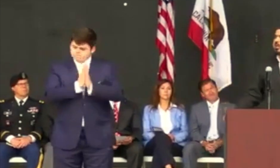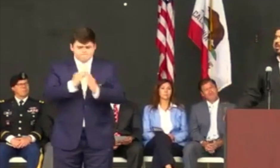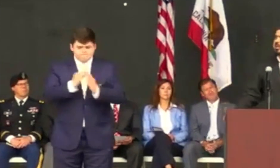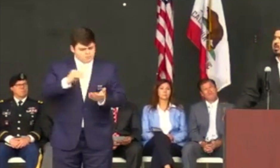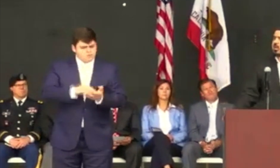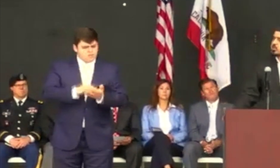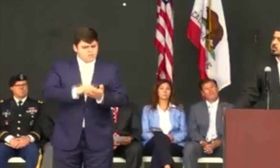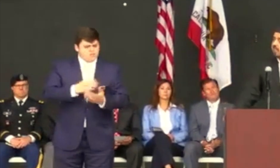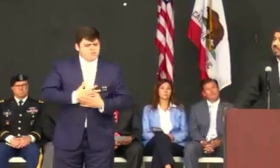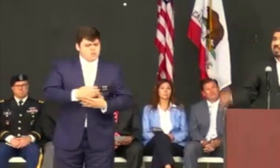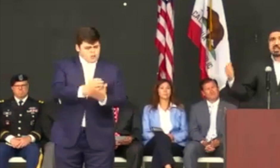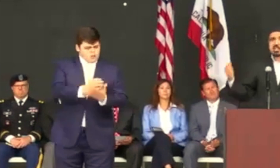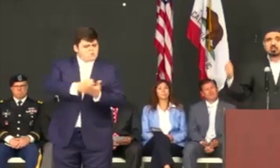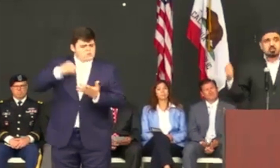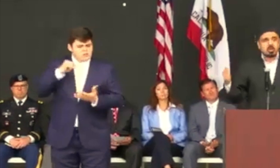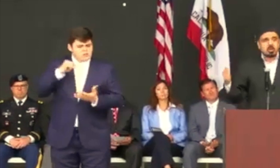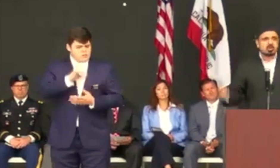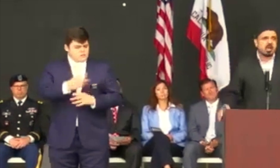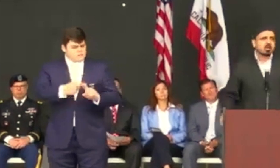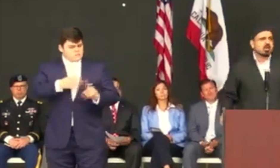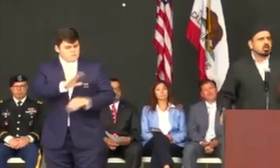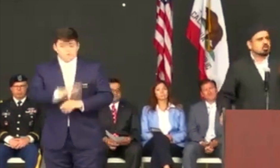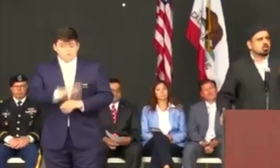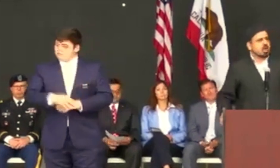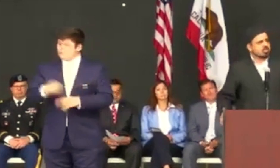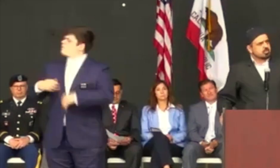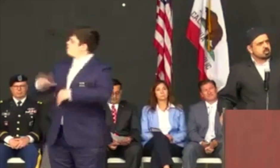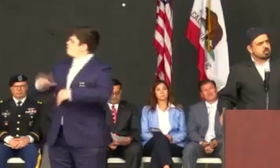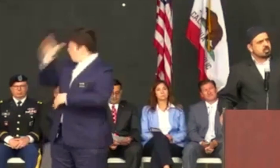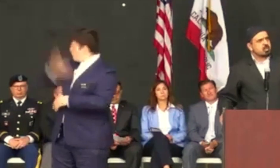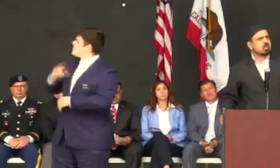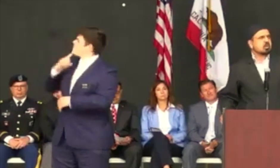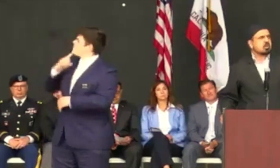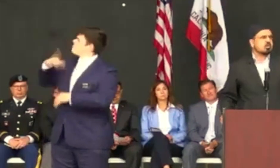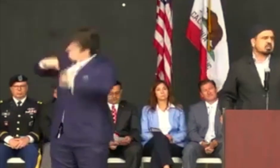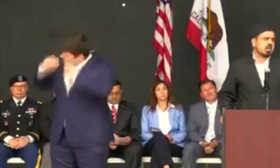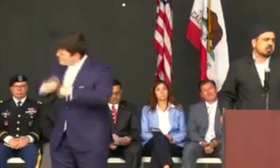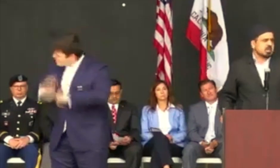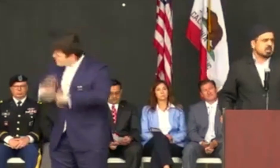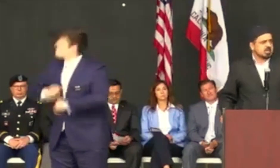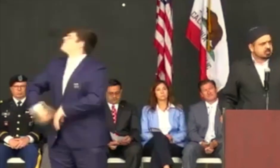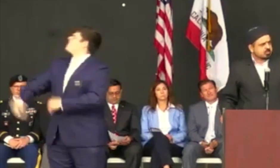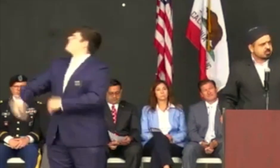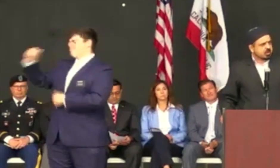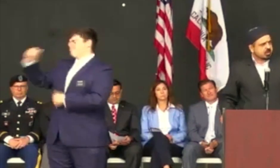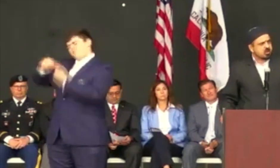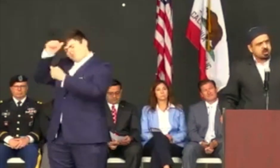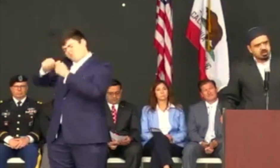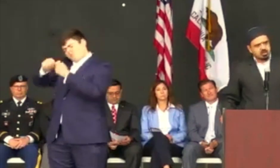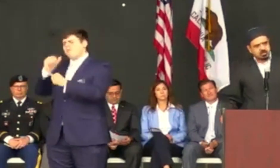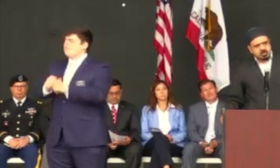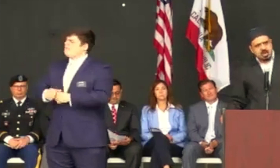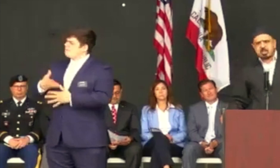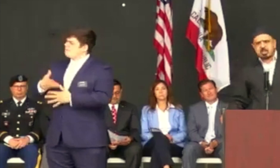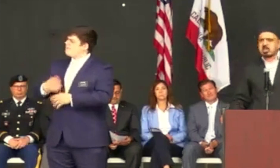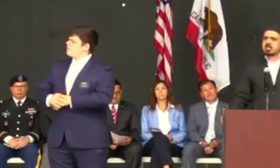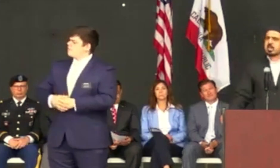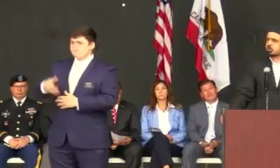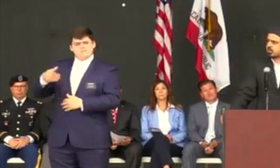And he says, yes, yes, I do remember that. So, God keeps reminding about all the time that he answered the prayer of this man, and then at the end he will say, do you